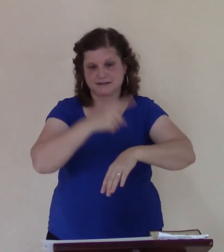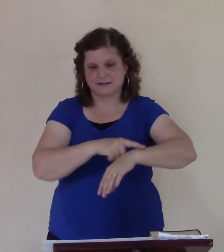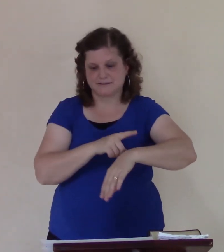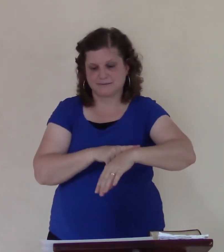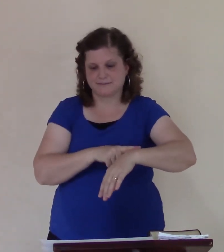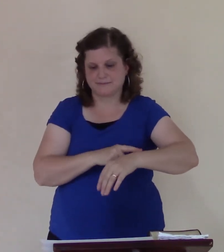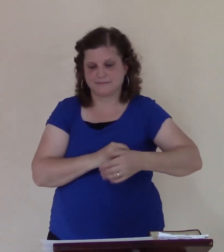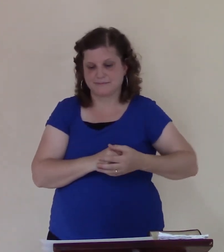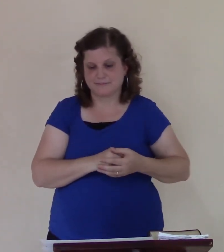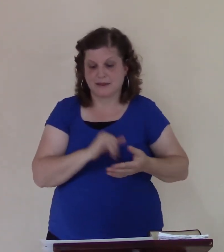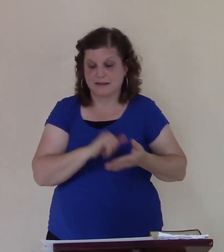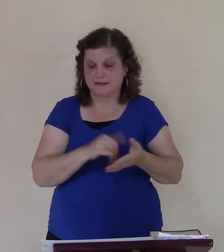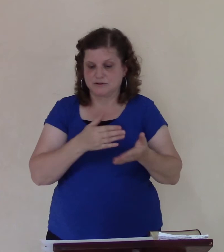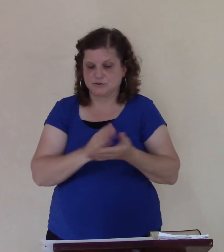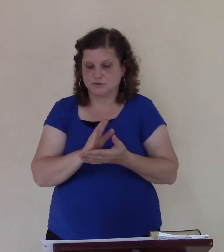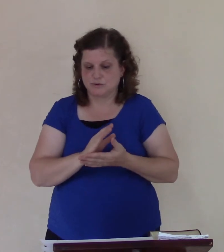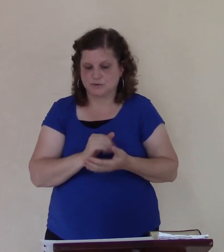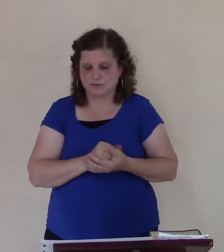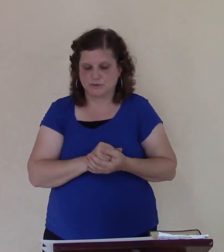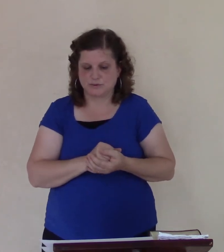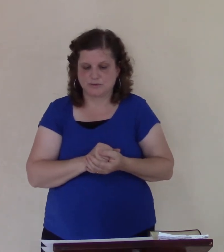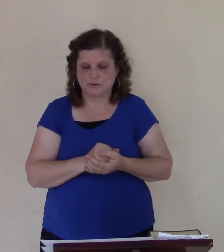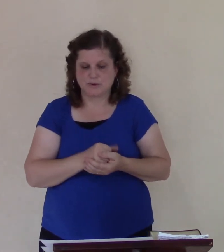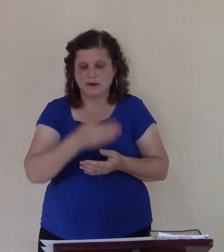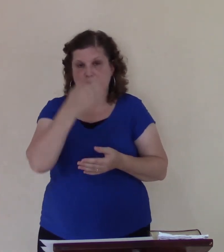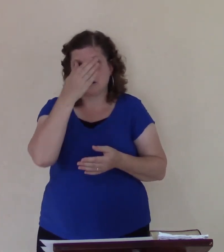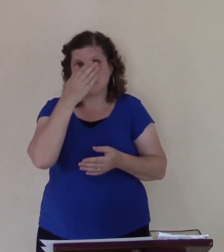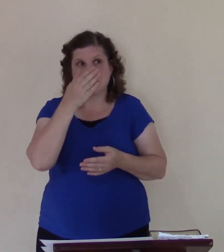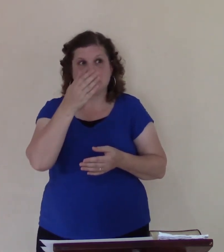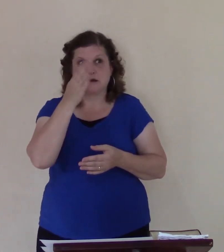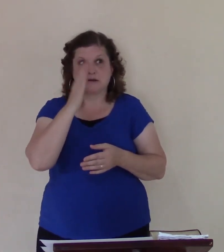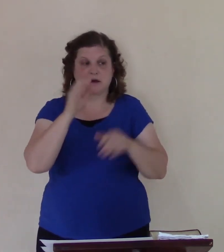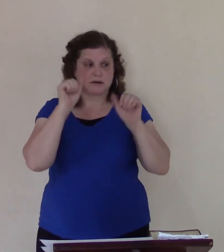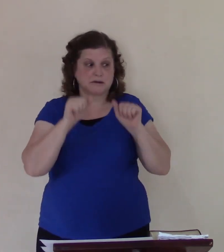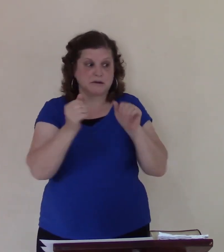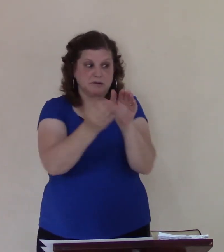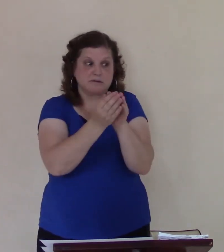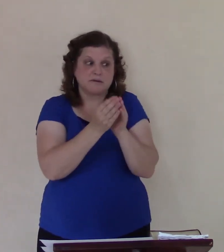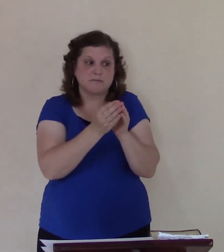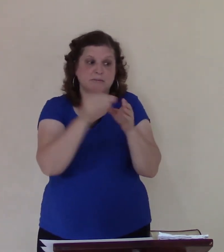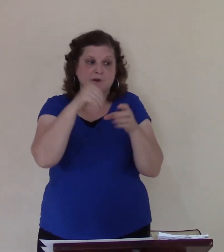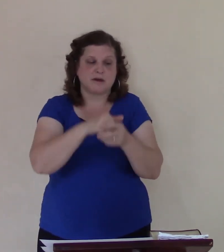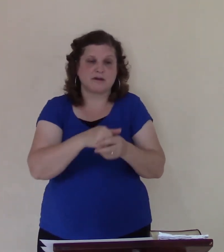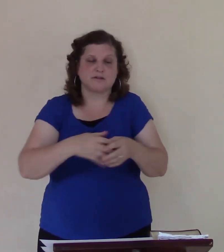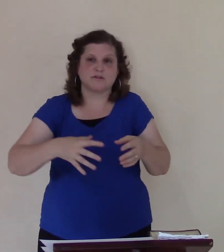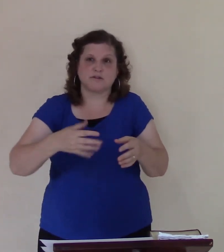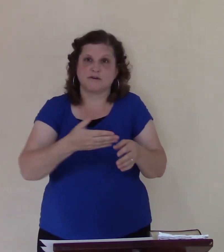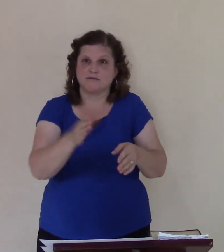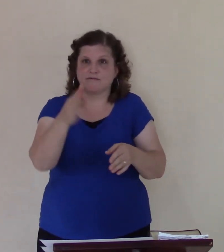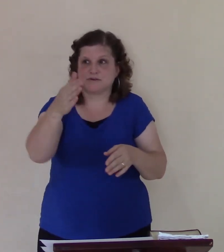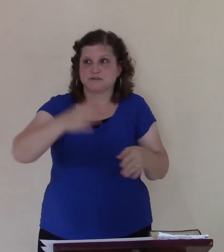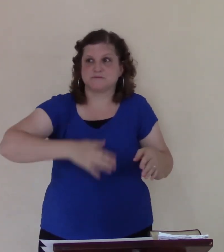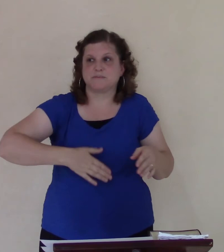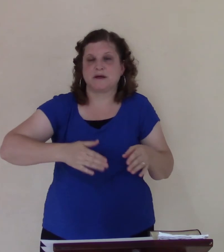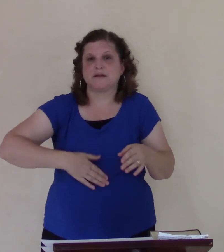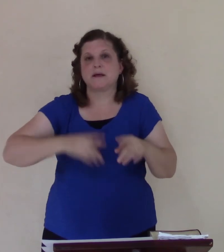yeah God would have kept him on the belly of the whale he could have that there but he brought him back to Manila